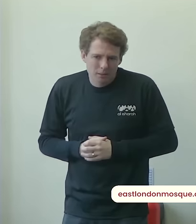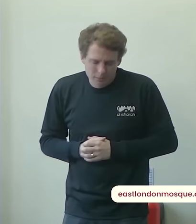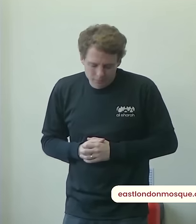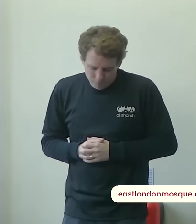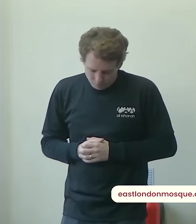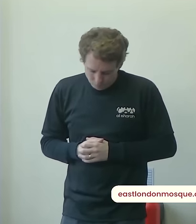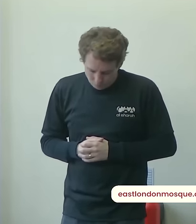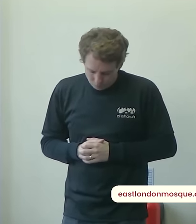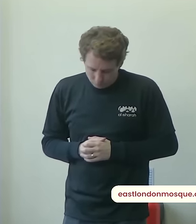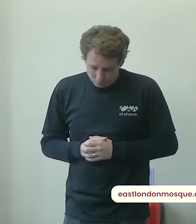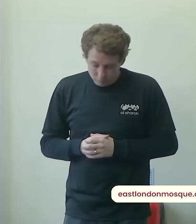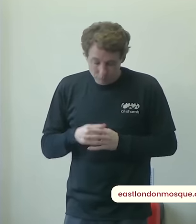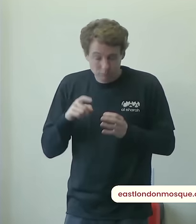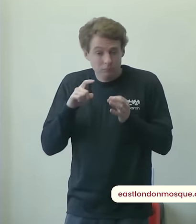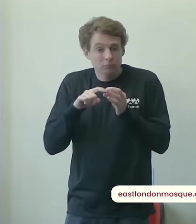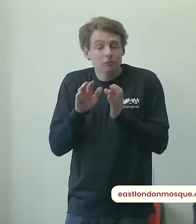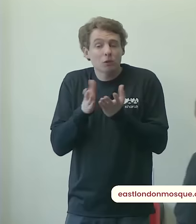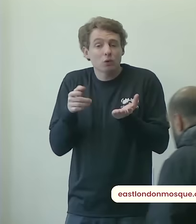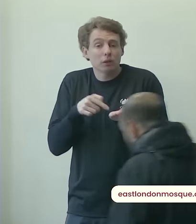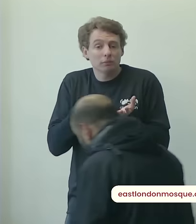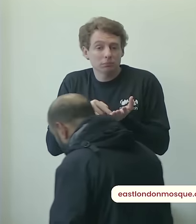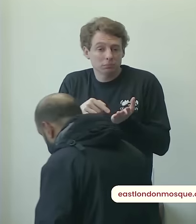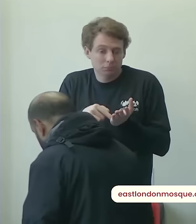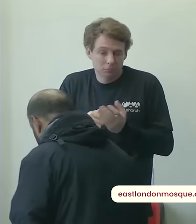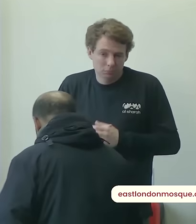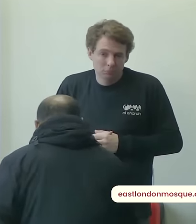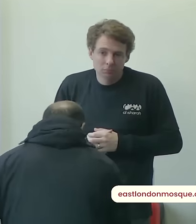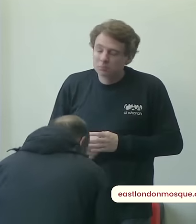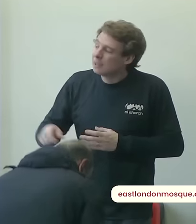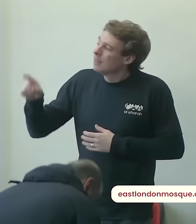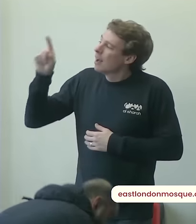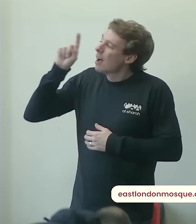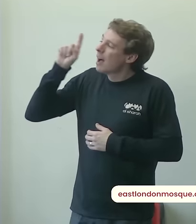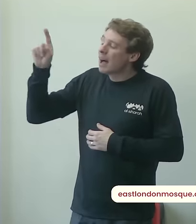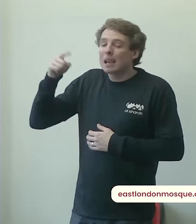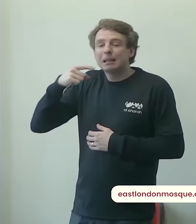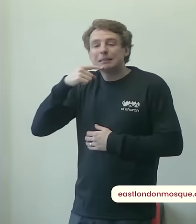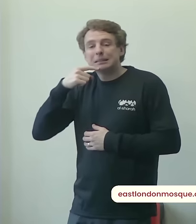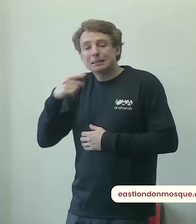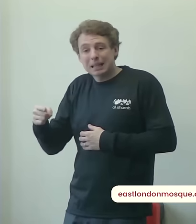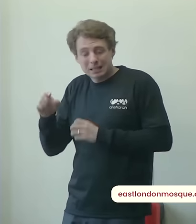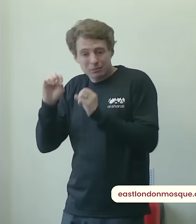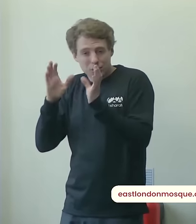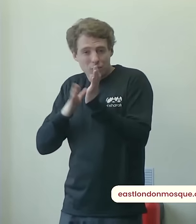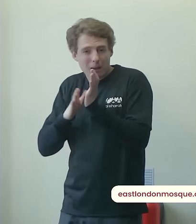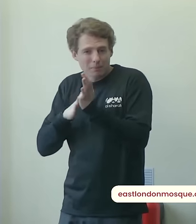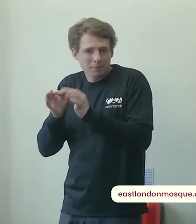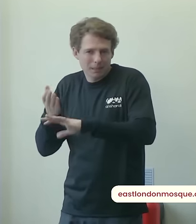allah tells muhammad sallallahu alayhi wasallam worship your lord until death overtakes you